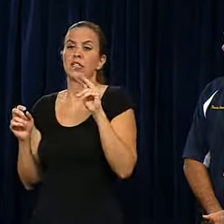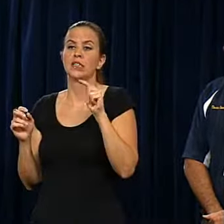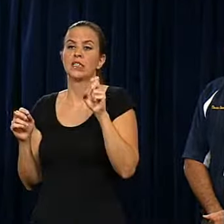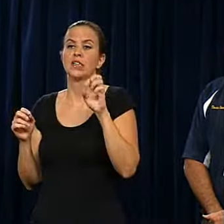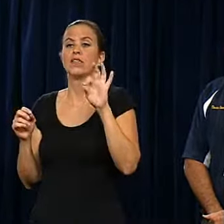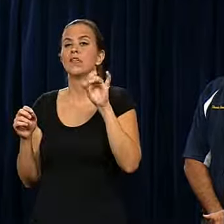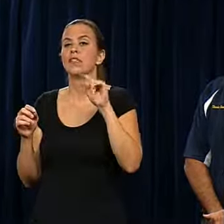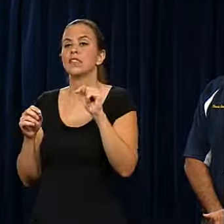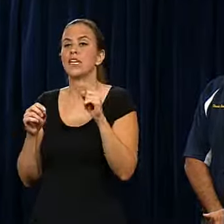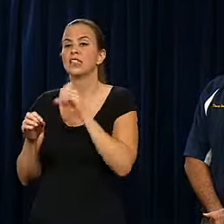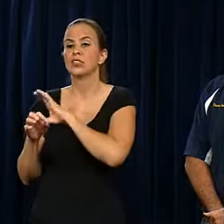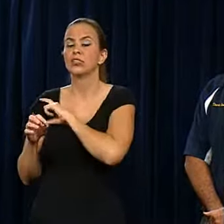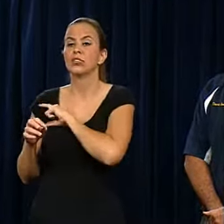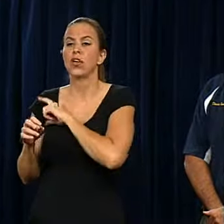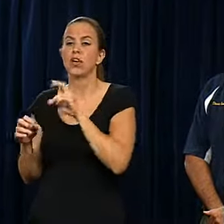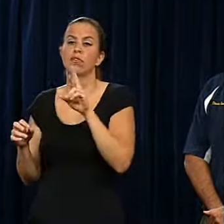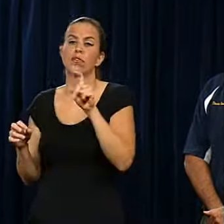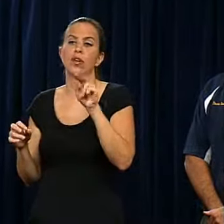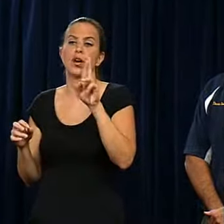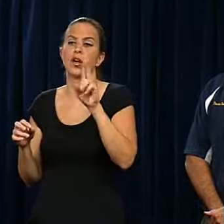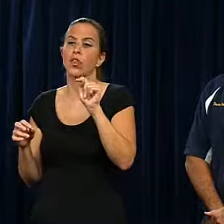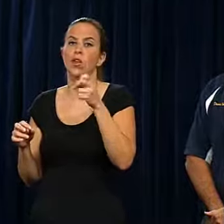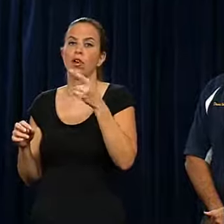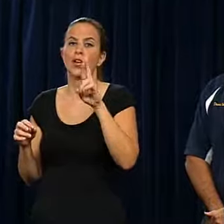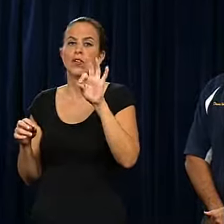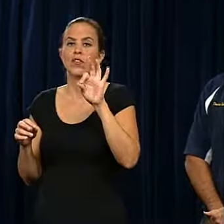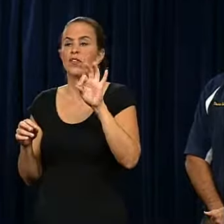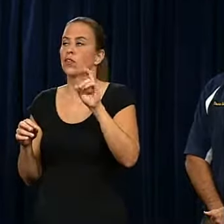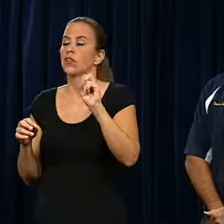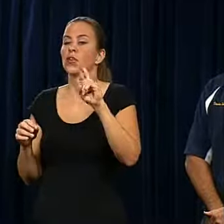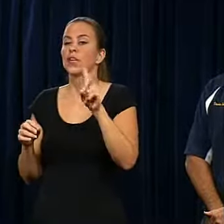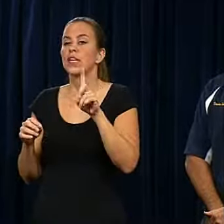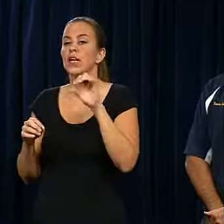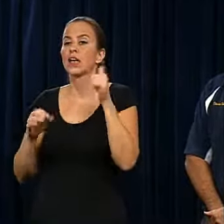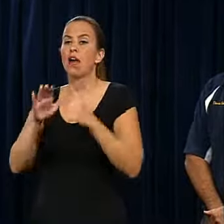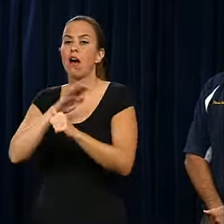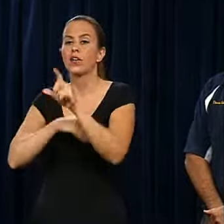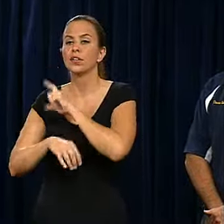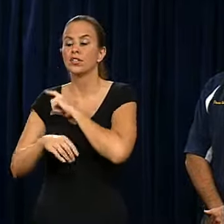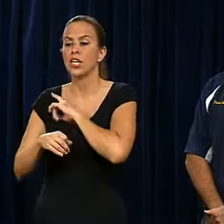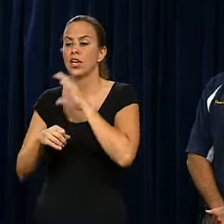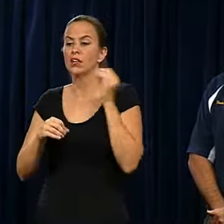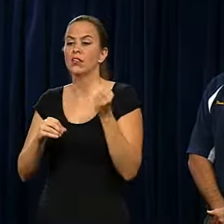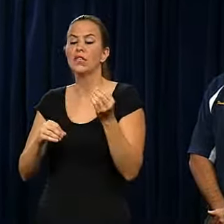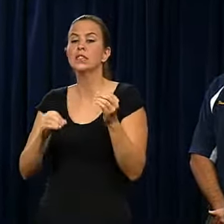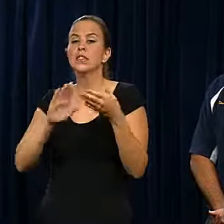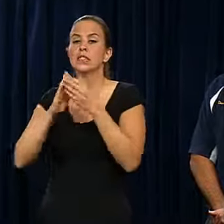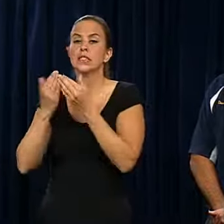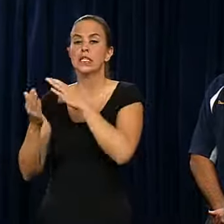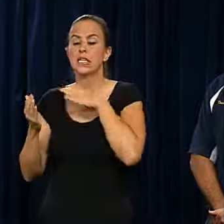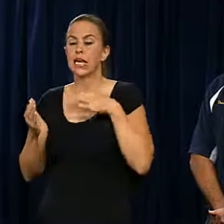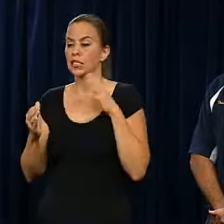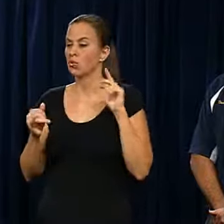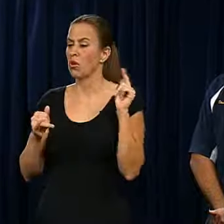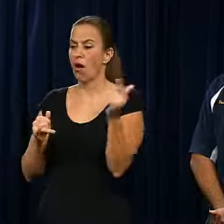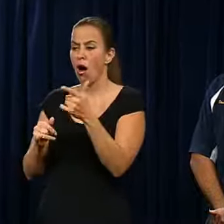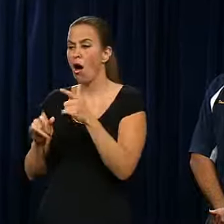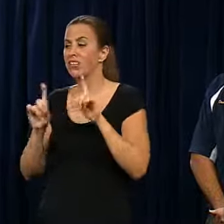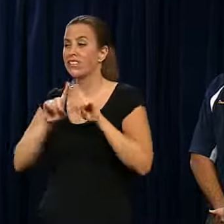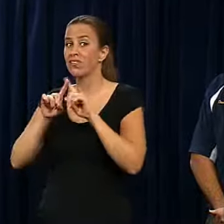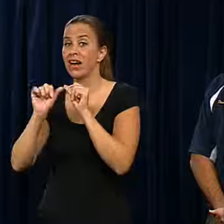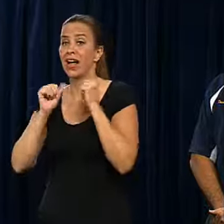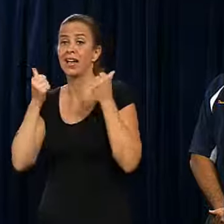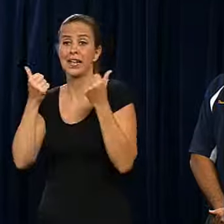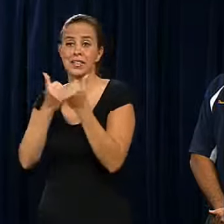Rutherford and Under Sheriff Dwayne Senefit and City Council and all of us, all the agencies